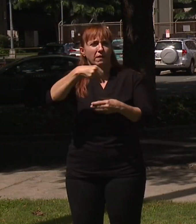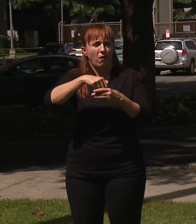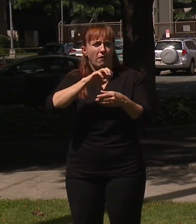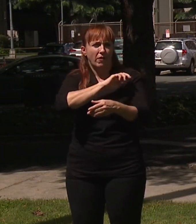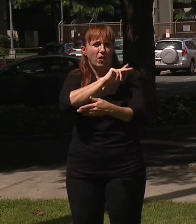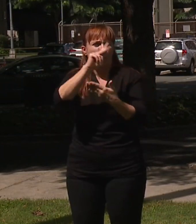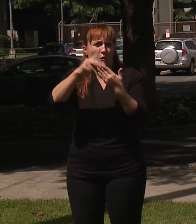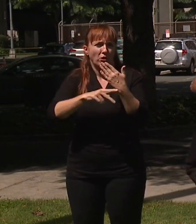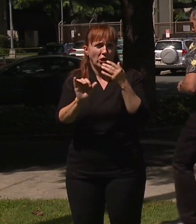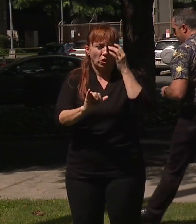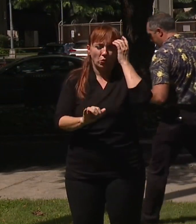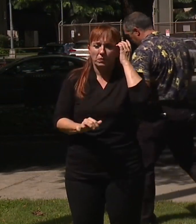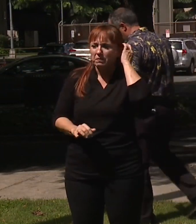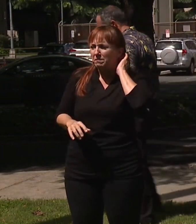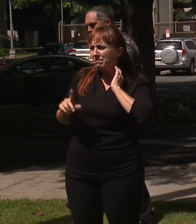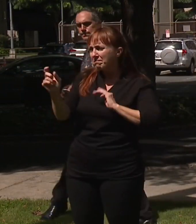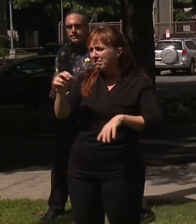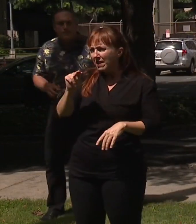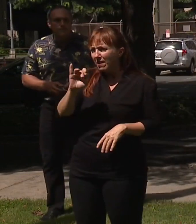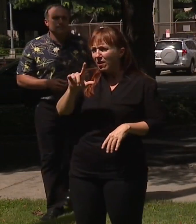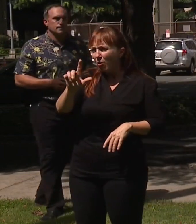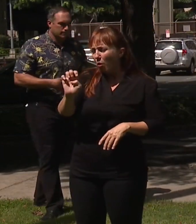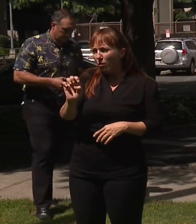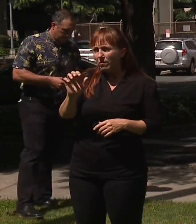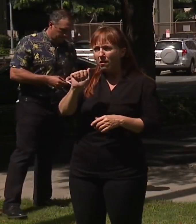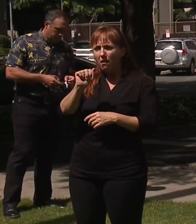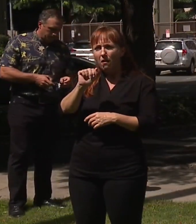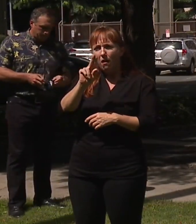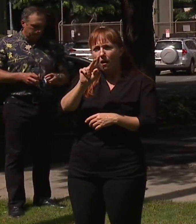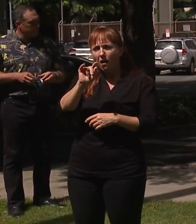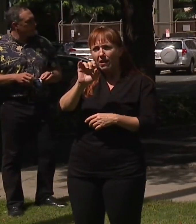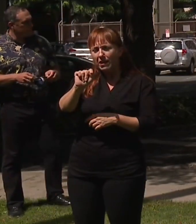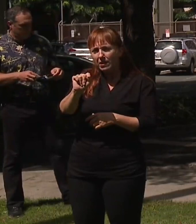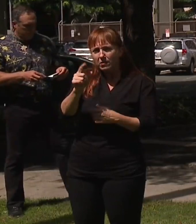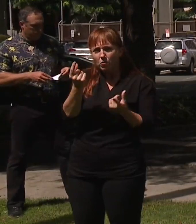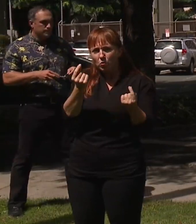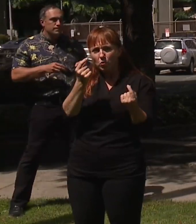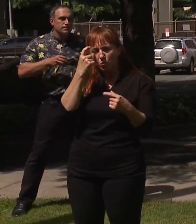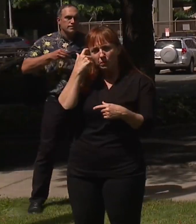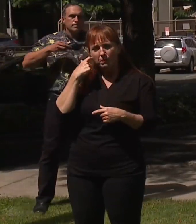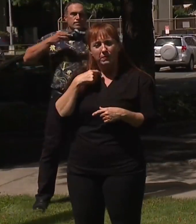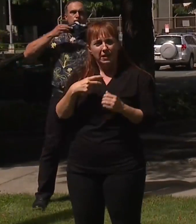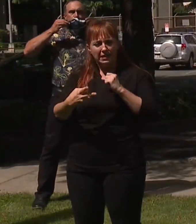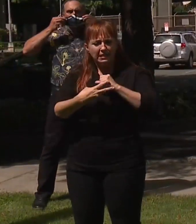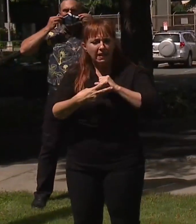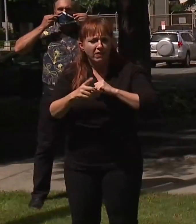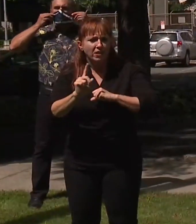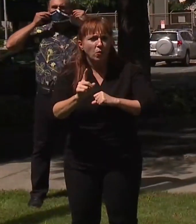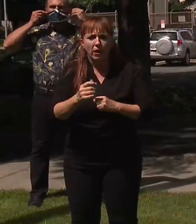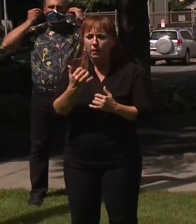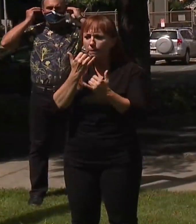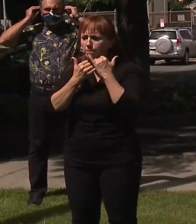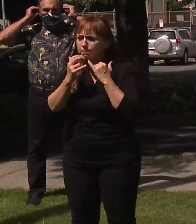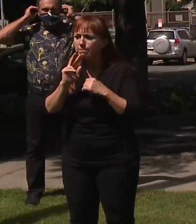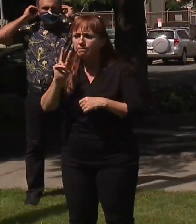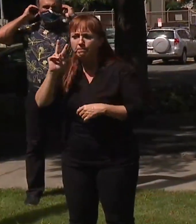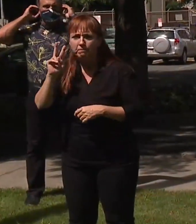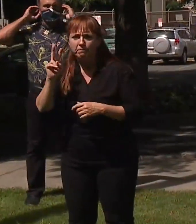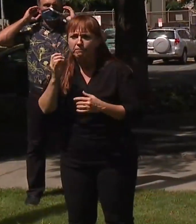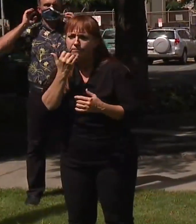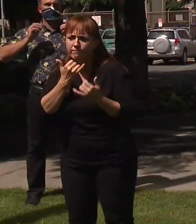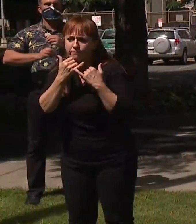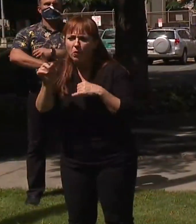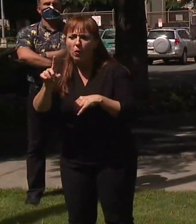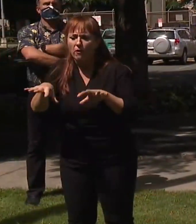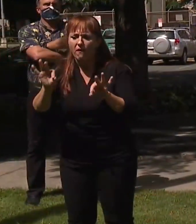Right, for Nicole, can you describe what an audit will do? I mean, you know, where you find the savings, where the inefficiencies are found? Because, you know, most